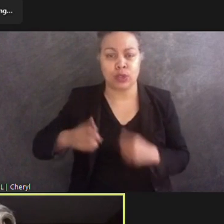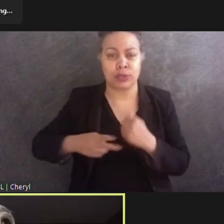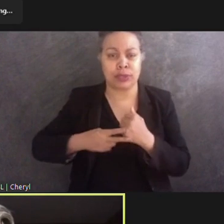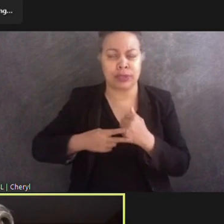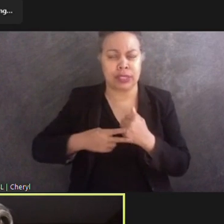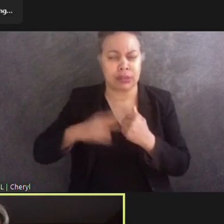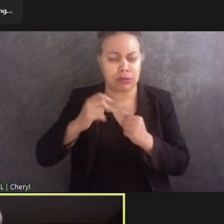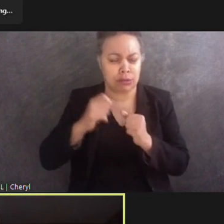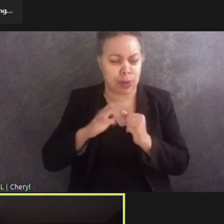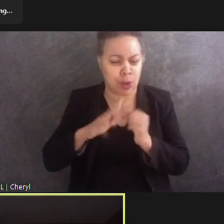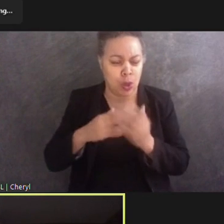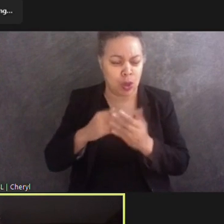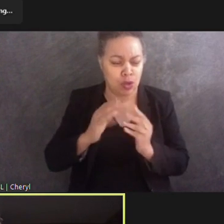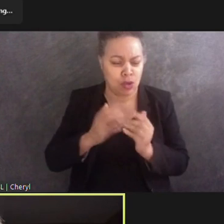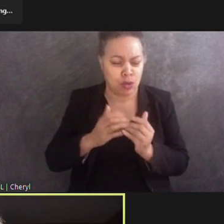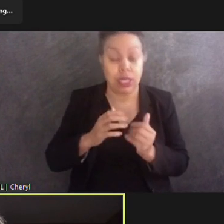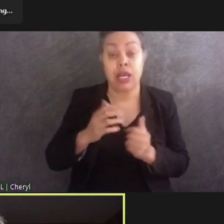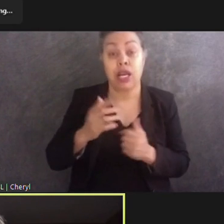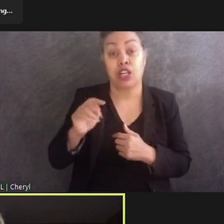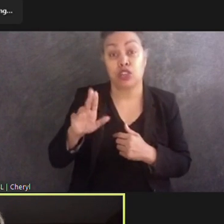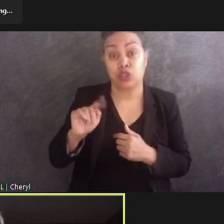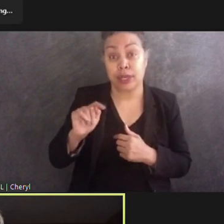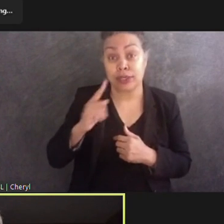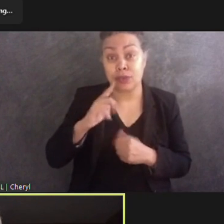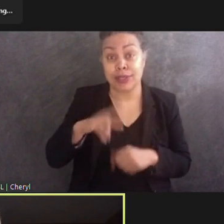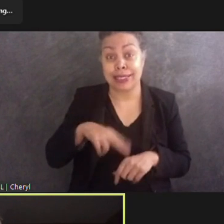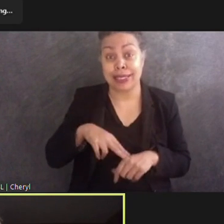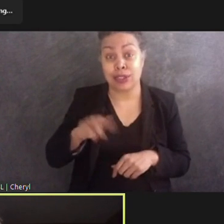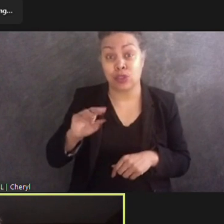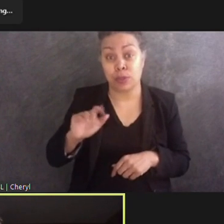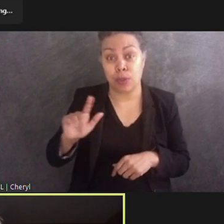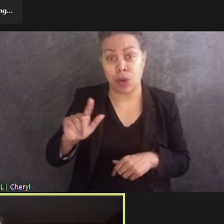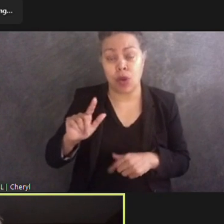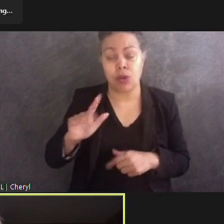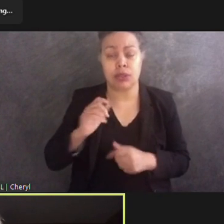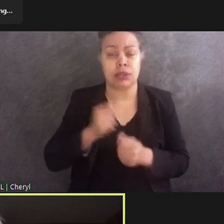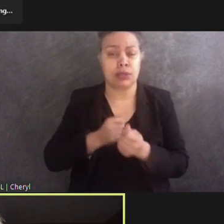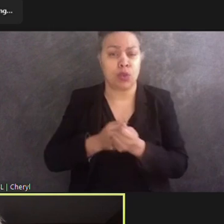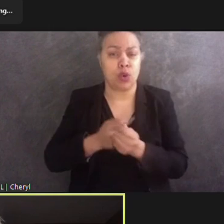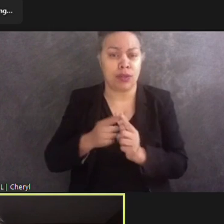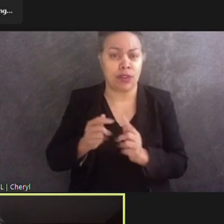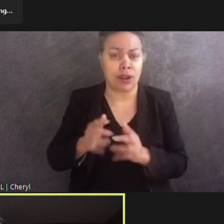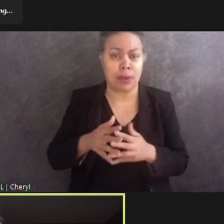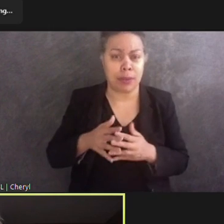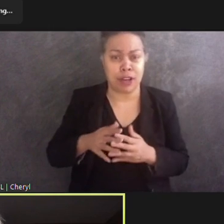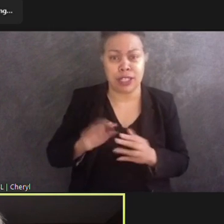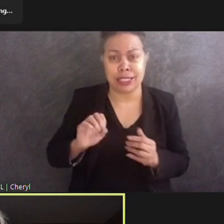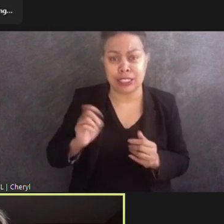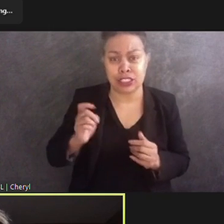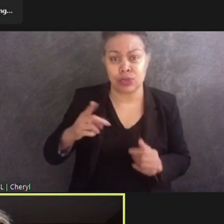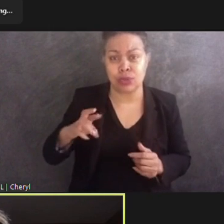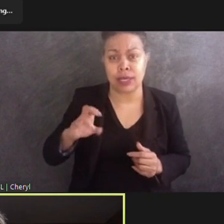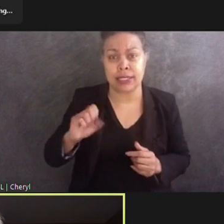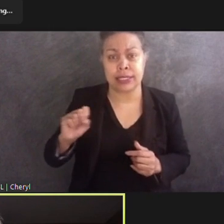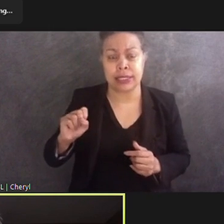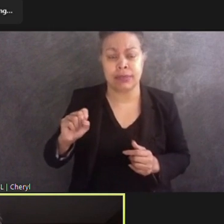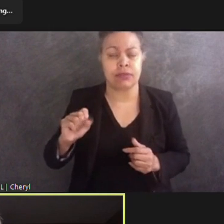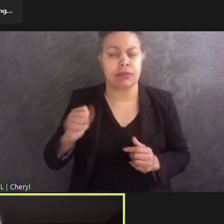The Trust for the National Mall with support from American Express, and I apologize if I'm leaving out any